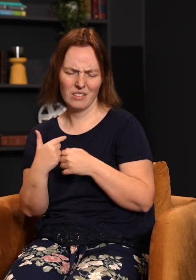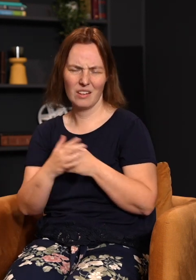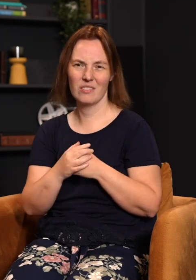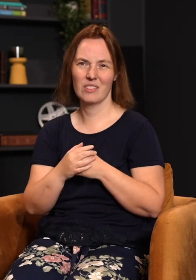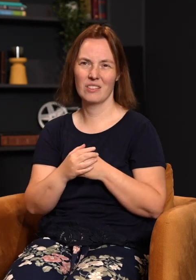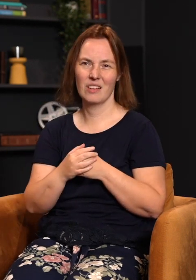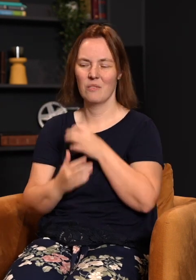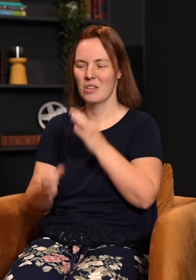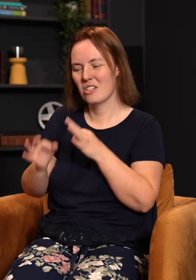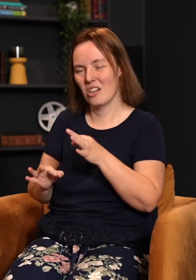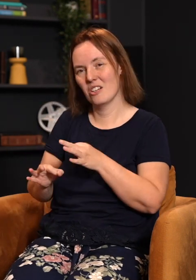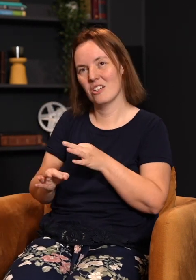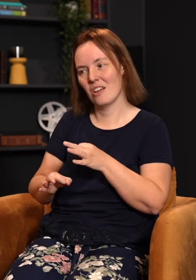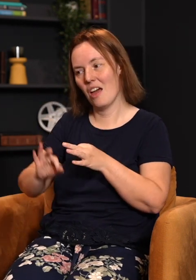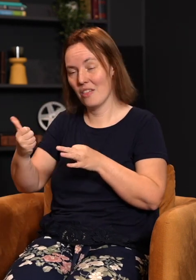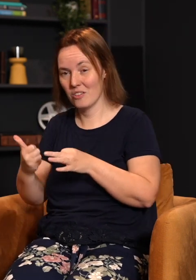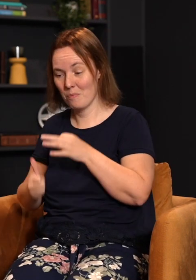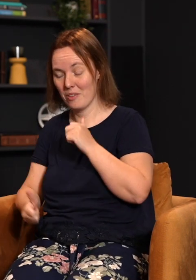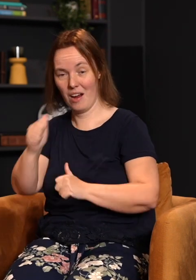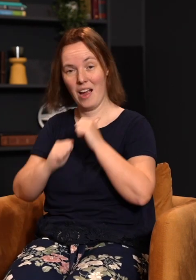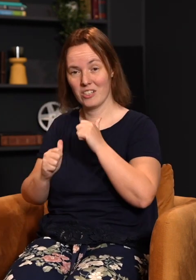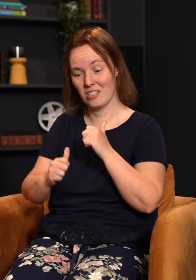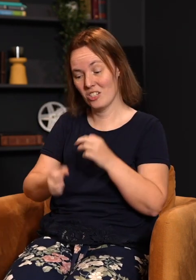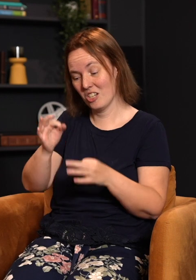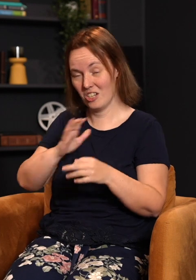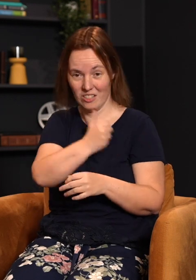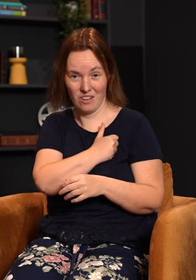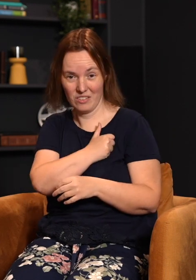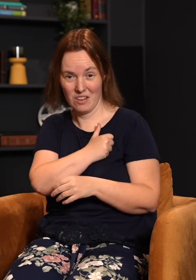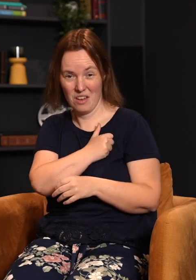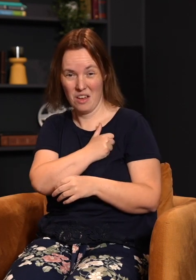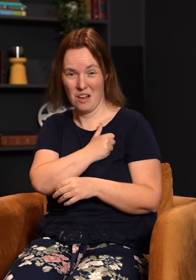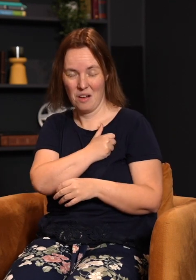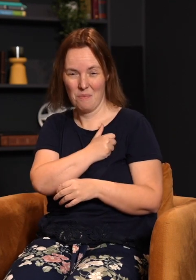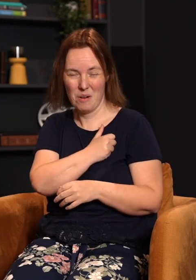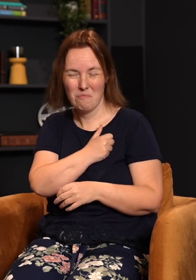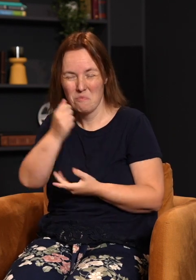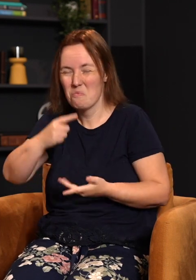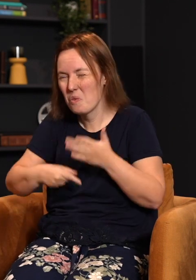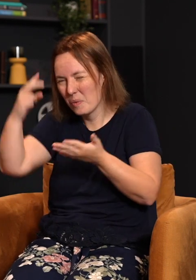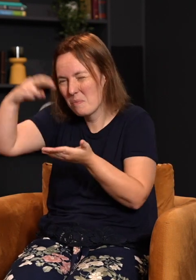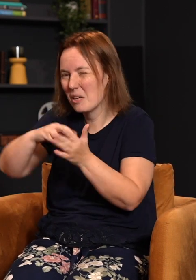the adage before, that we judge others by their actions, but we judge ourselves by our intentions. Don't we?